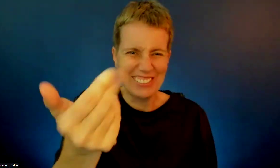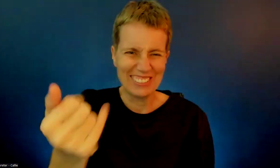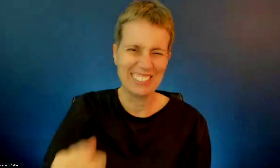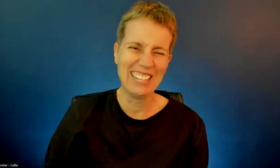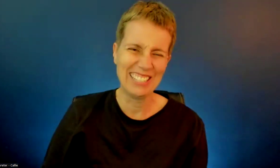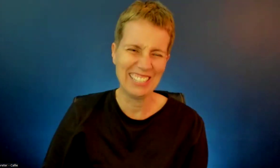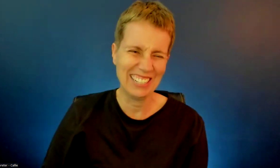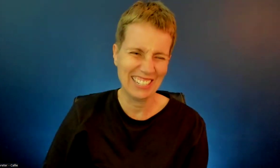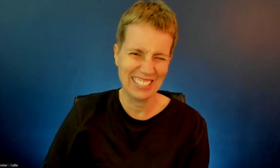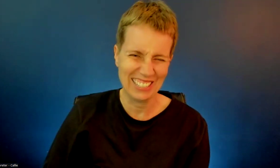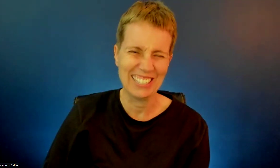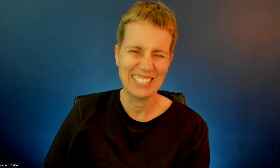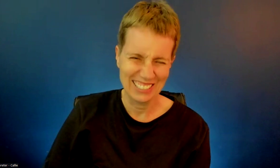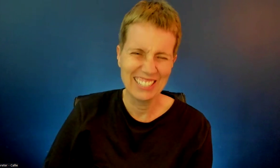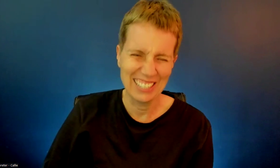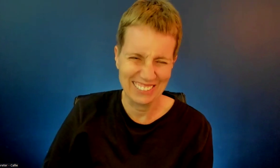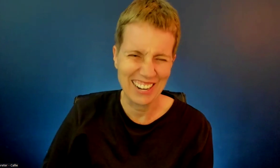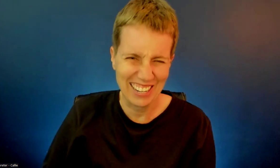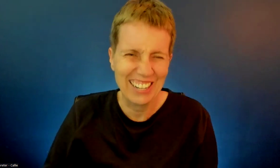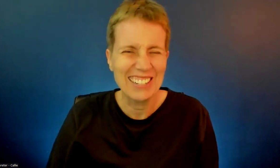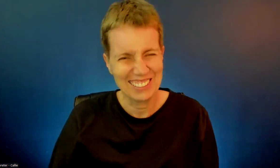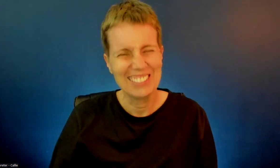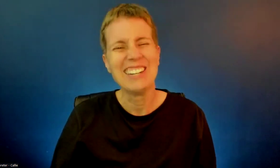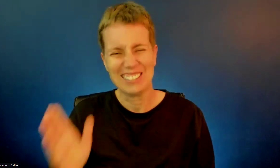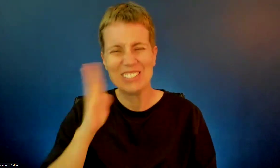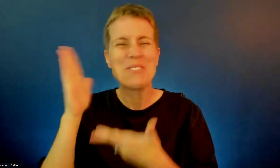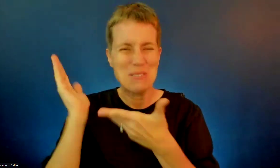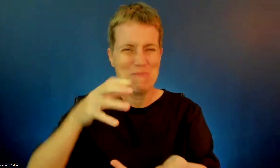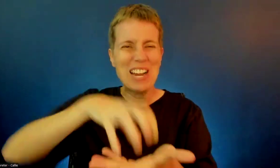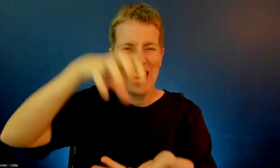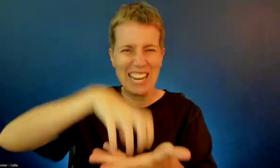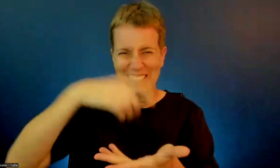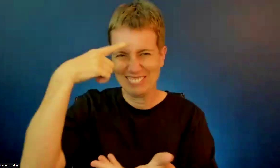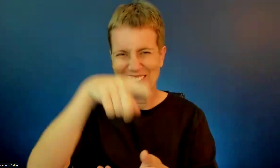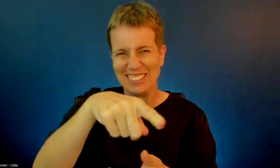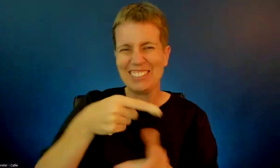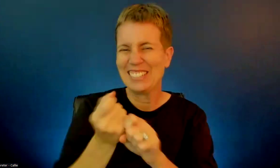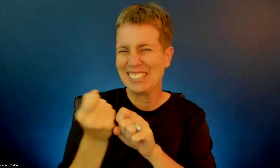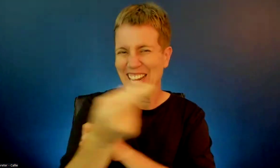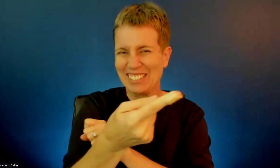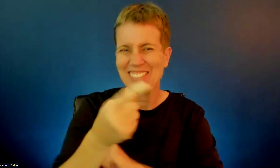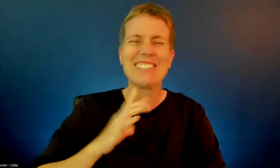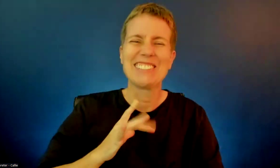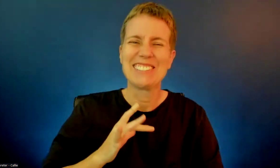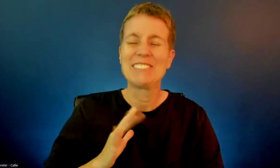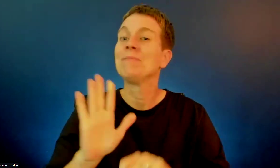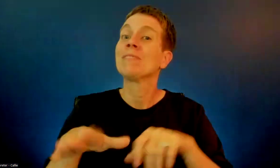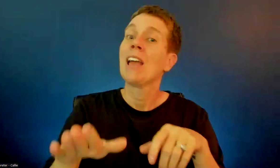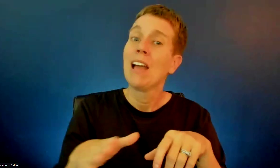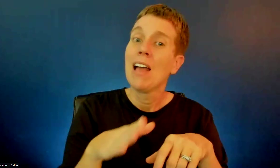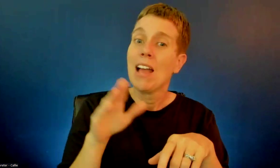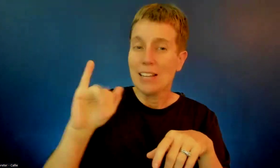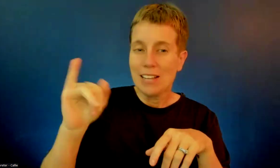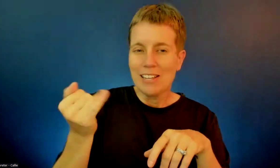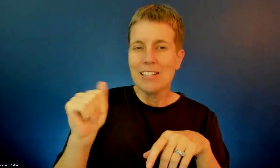I like cake. All right. And I'd like to thank Alex for all he put into